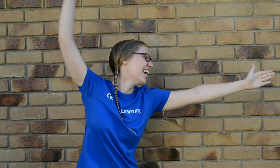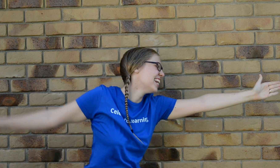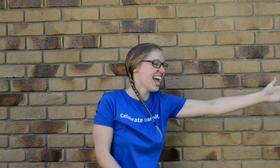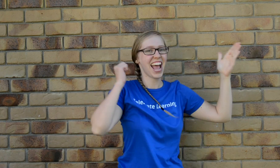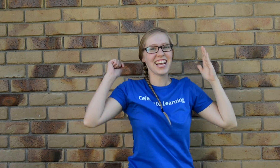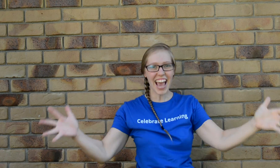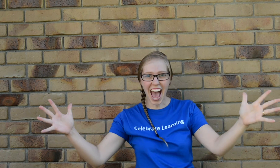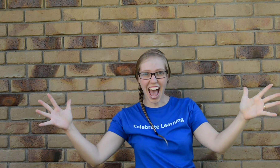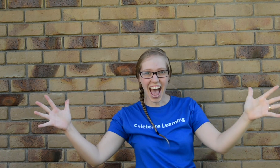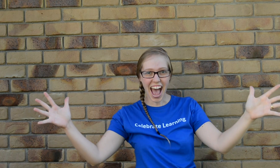Yeah!